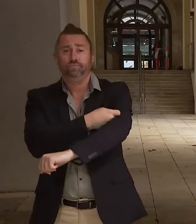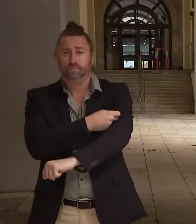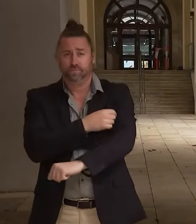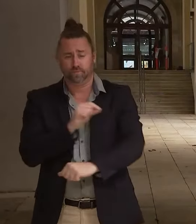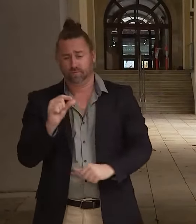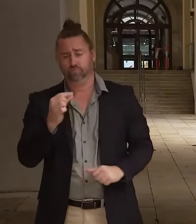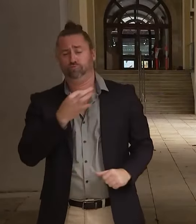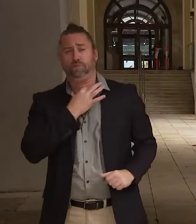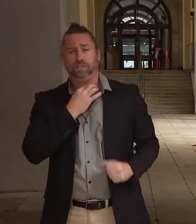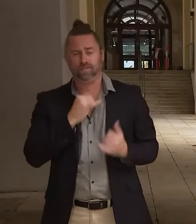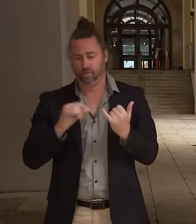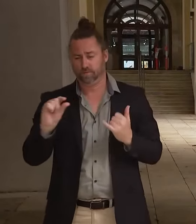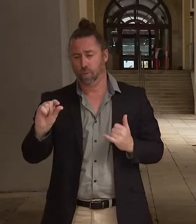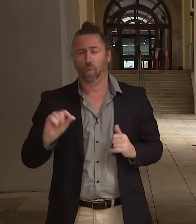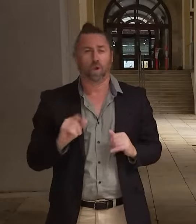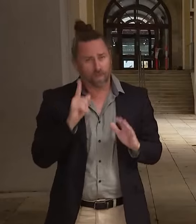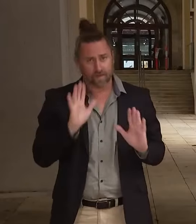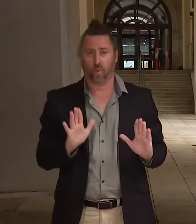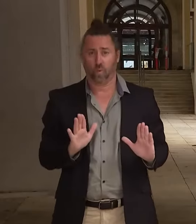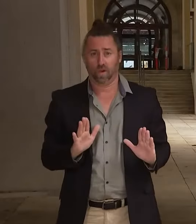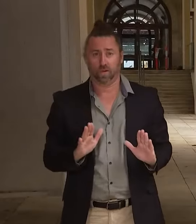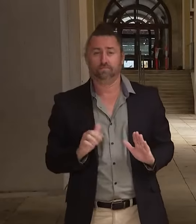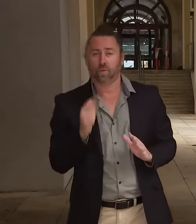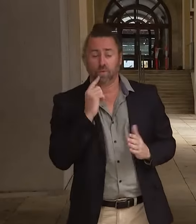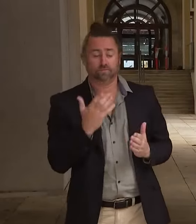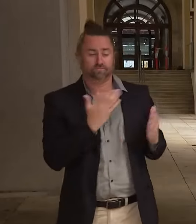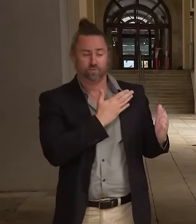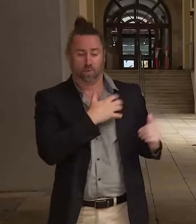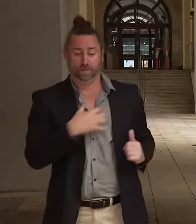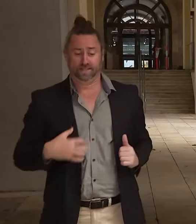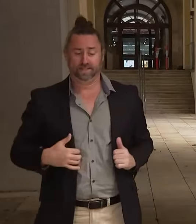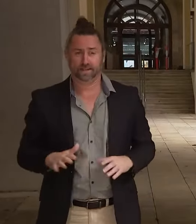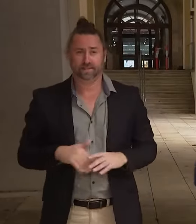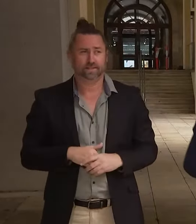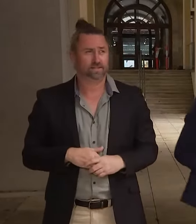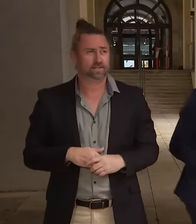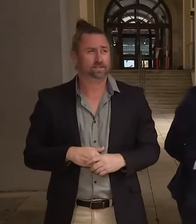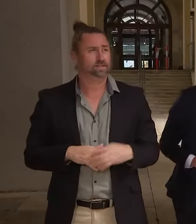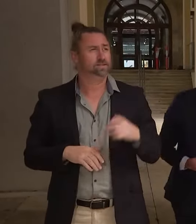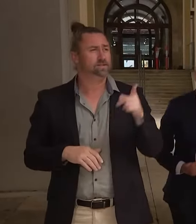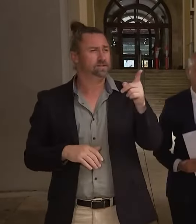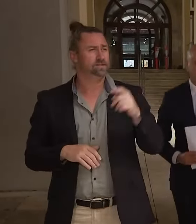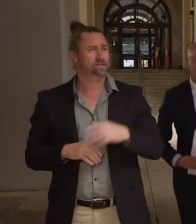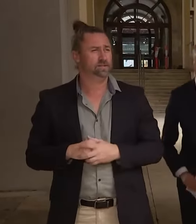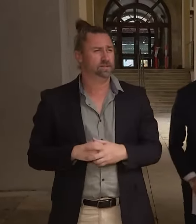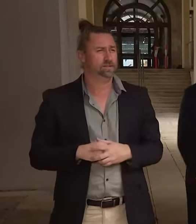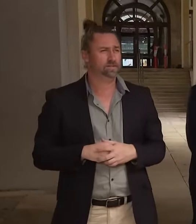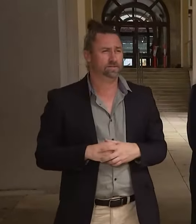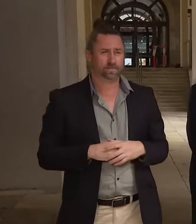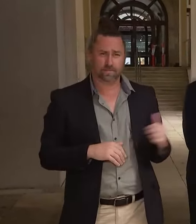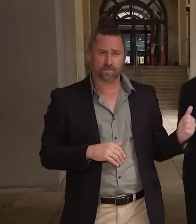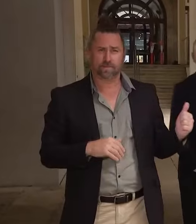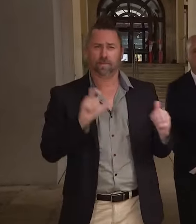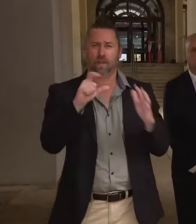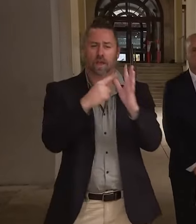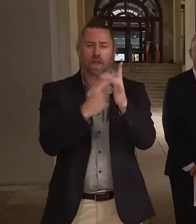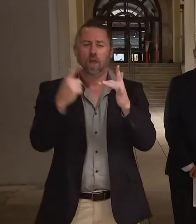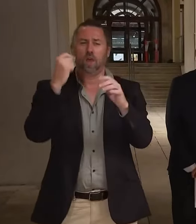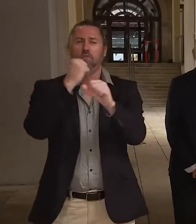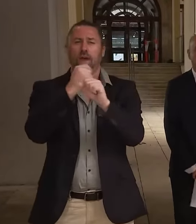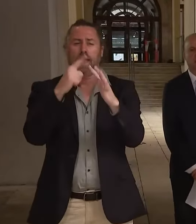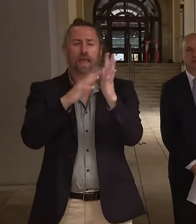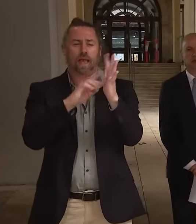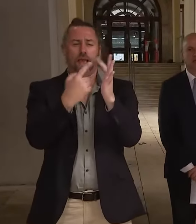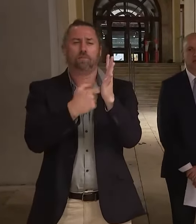And I want to leave that at that point, with that thought, and I'll hand back over to the Minister for it. Thank you. Sir, your thoughts on Craig Emery-Bee on